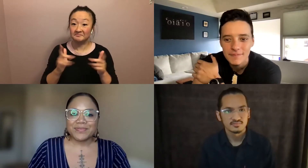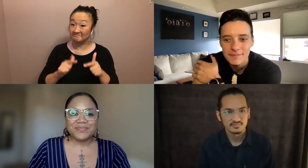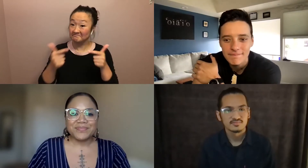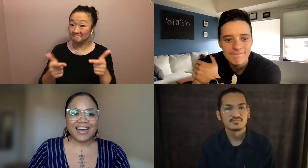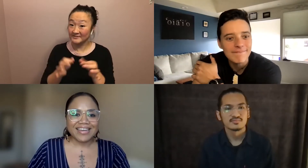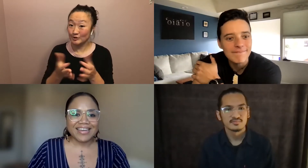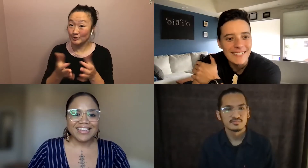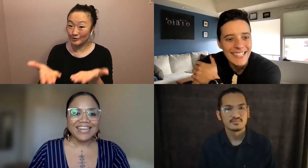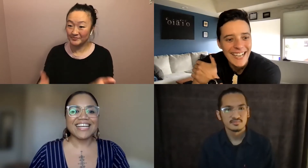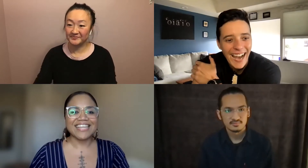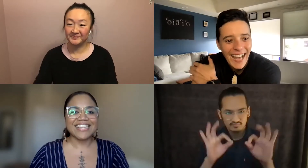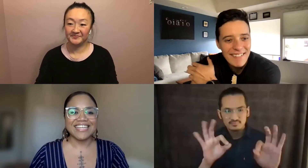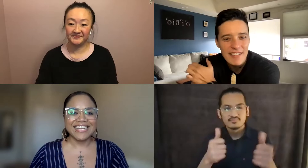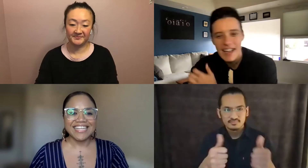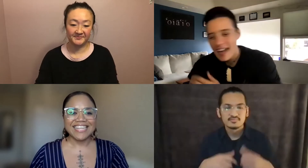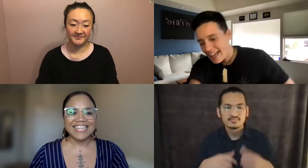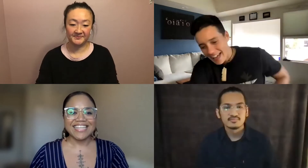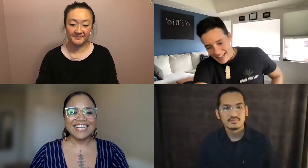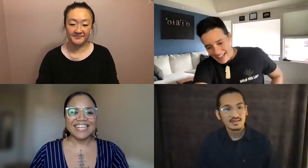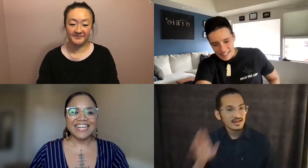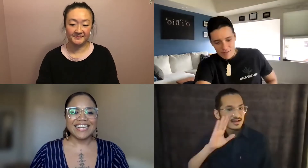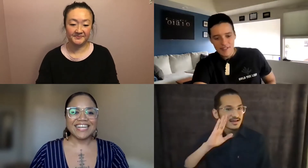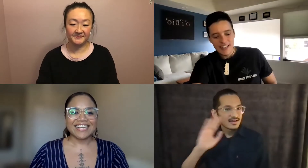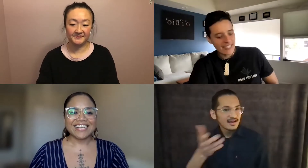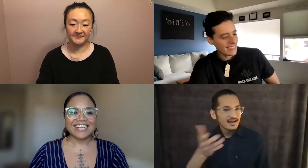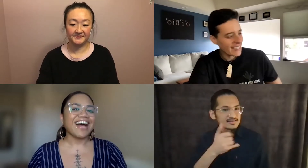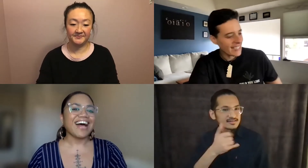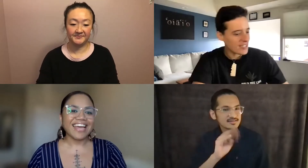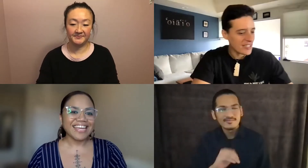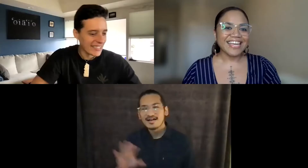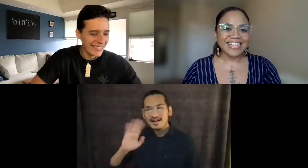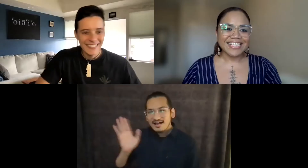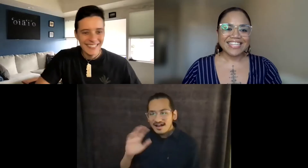Jam, hi. Hi, Auntie Riri.